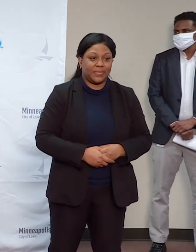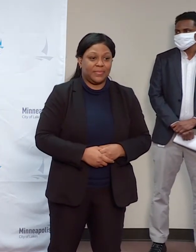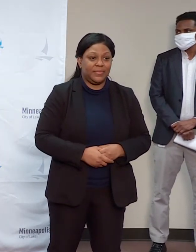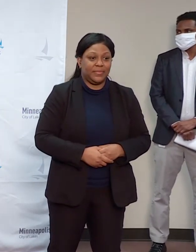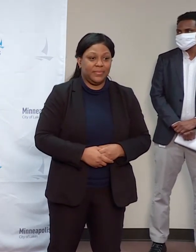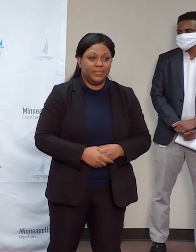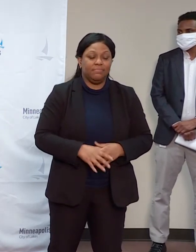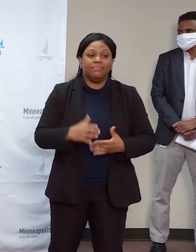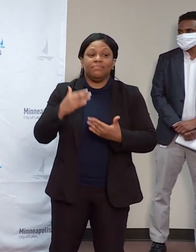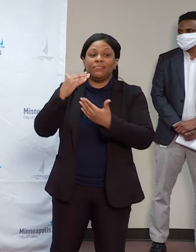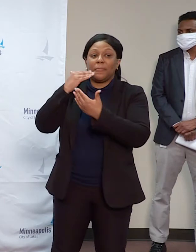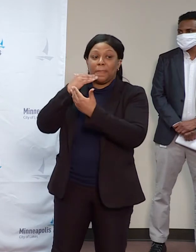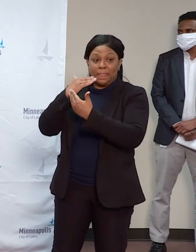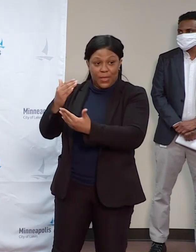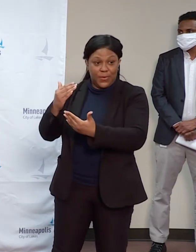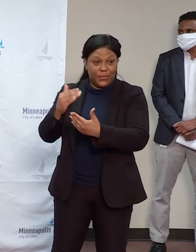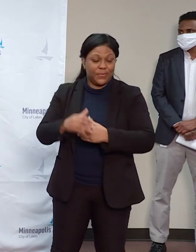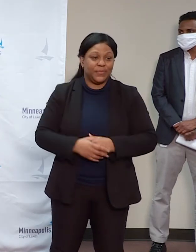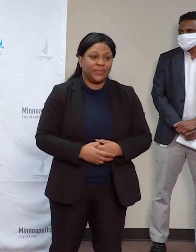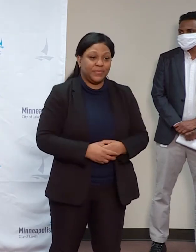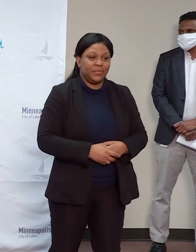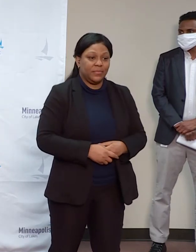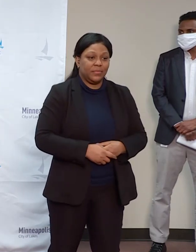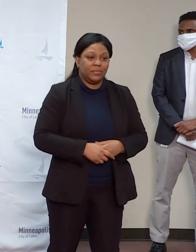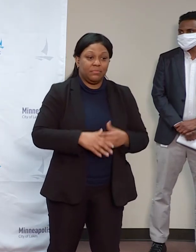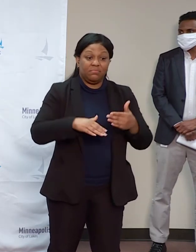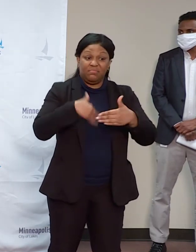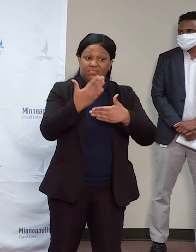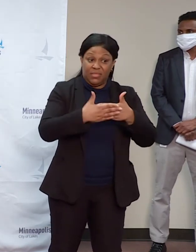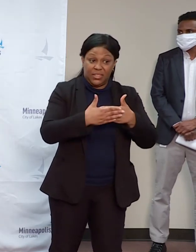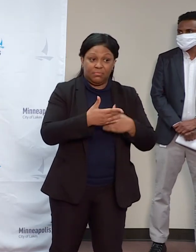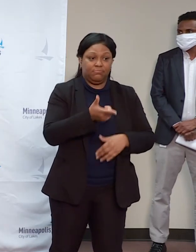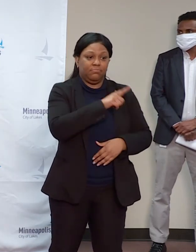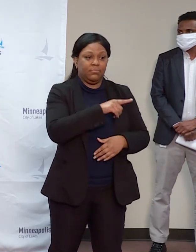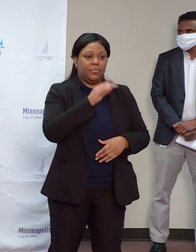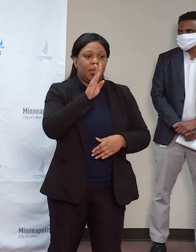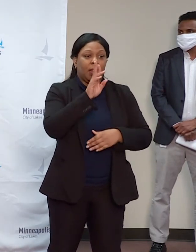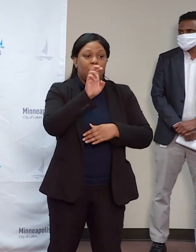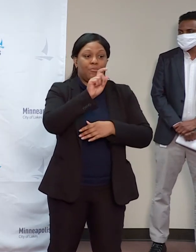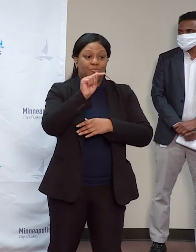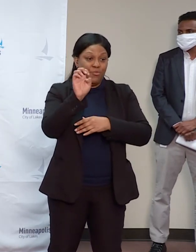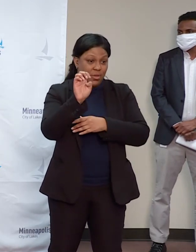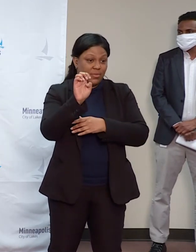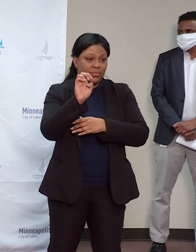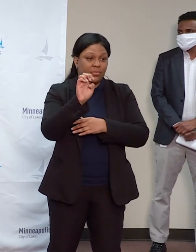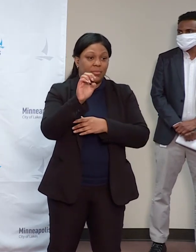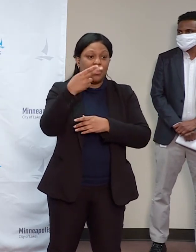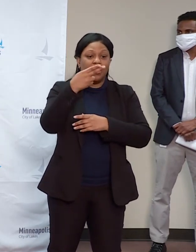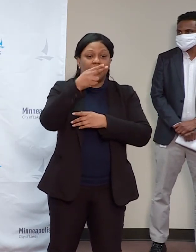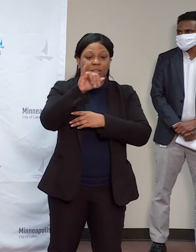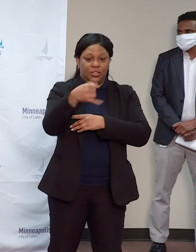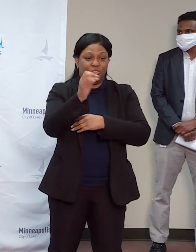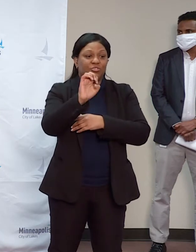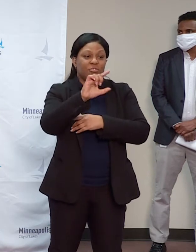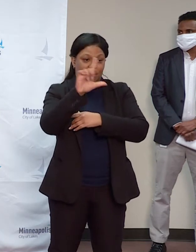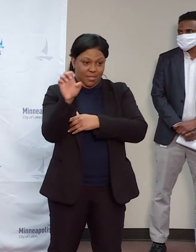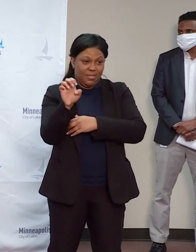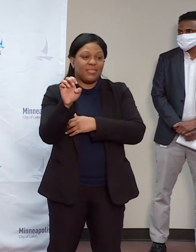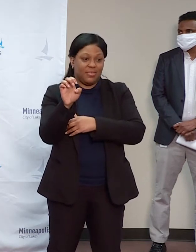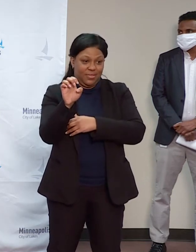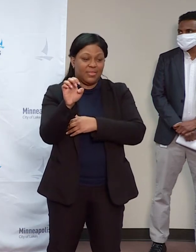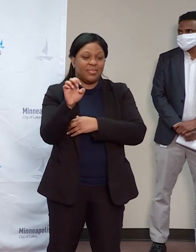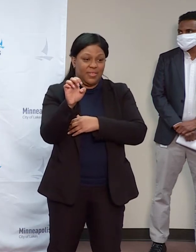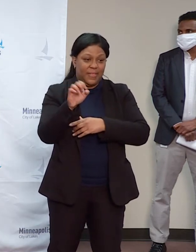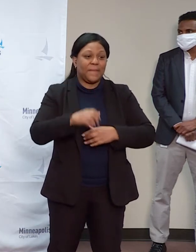Thank you, Mr. City Attorney. Next is, uh, Brett Gelli, your Interim Director of Public Works, and is going to describe what to expect in terms of transit